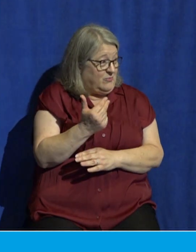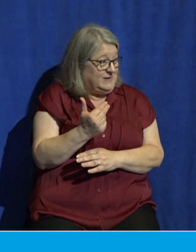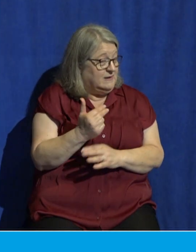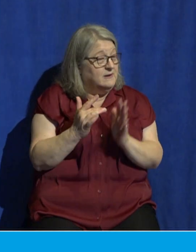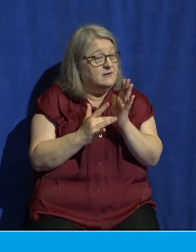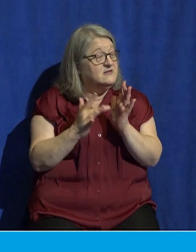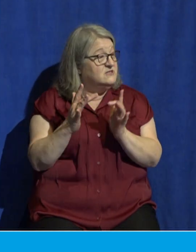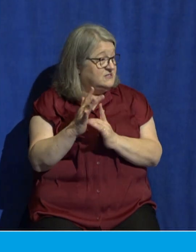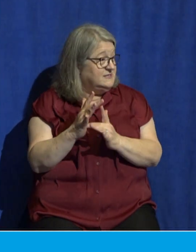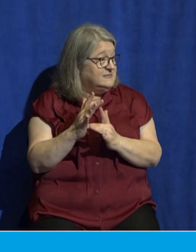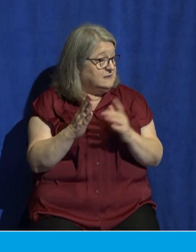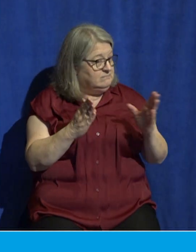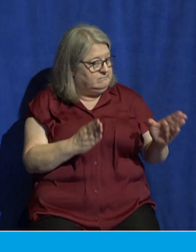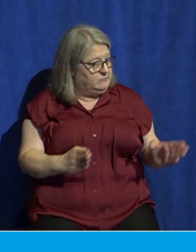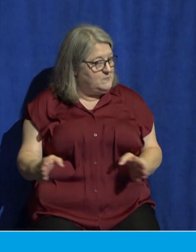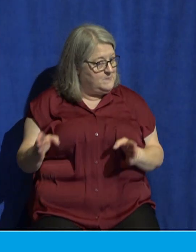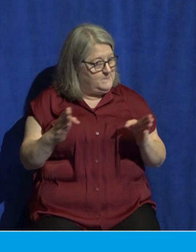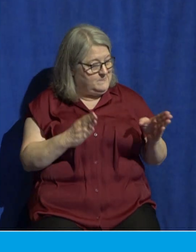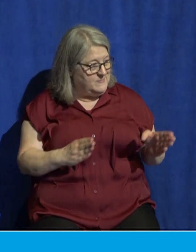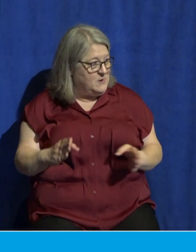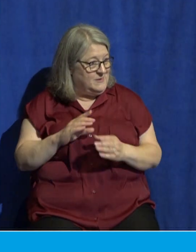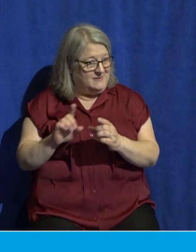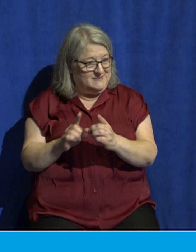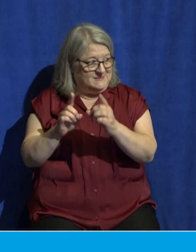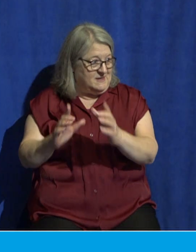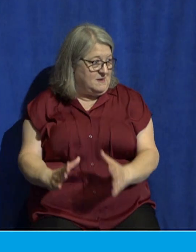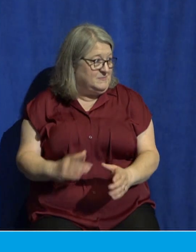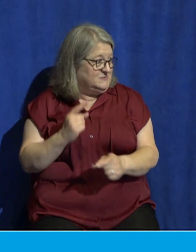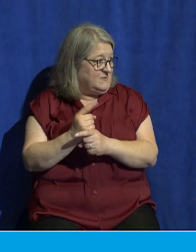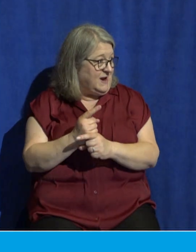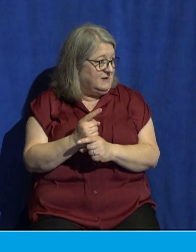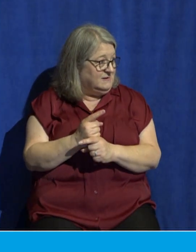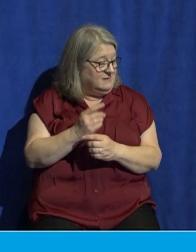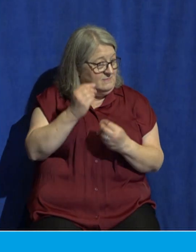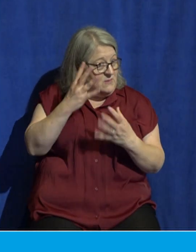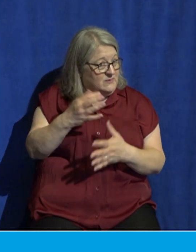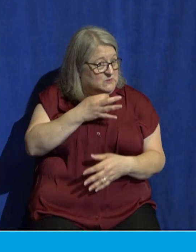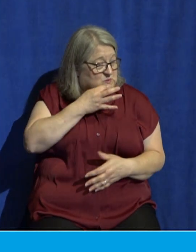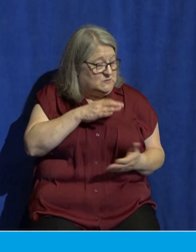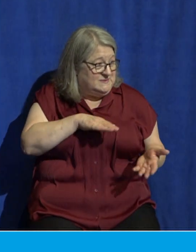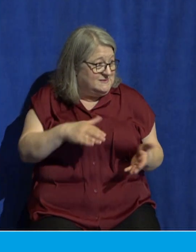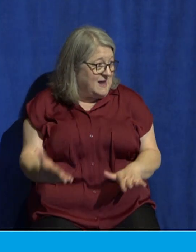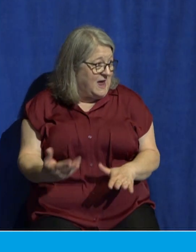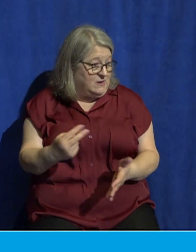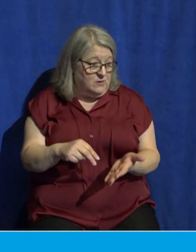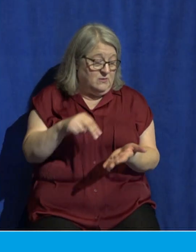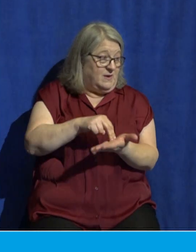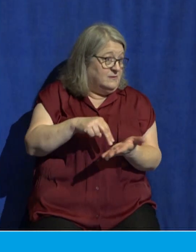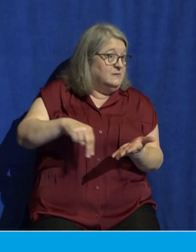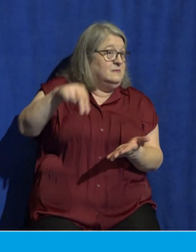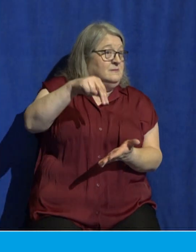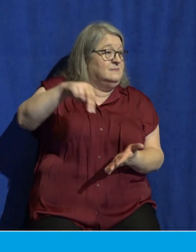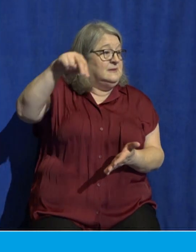been preparing them for that moment where he's going to die. He's going to rise. He's going to ascend. He's going to leave them.